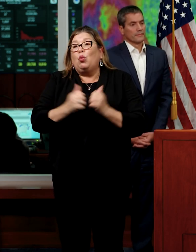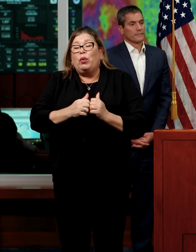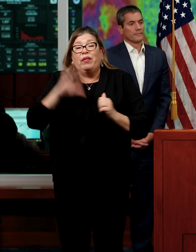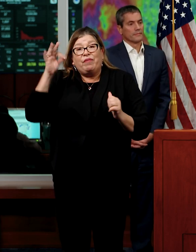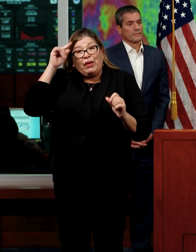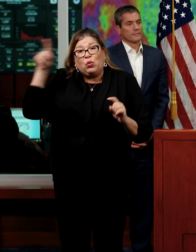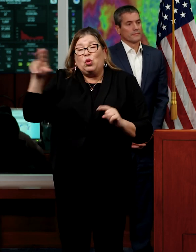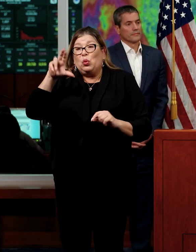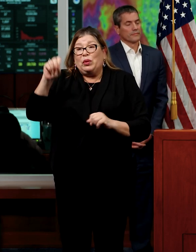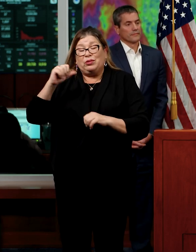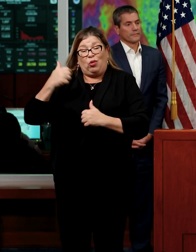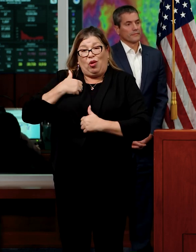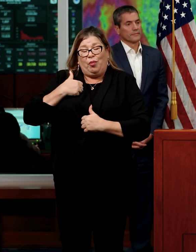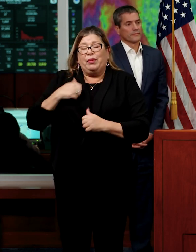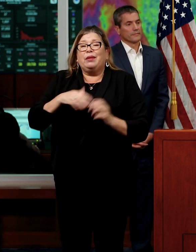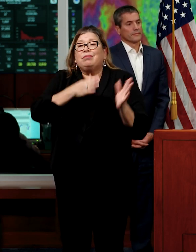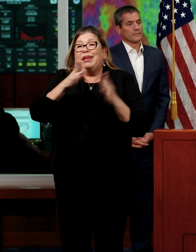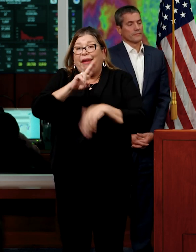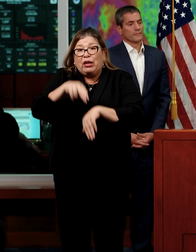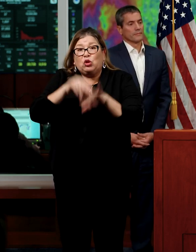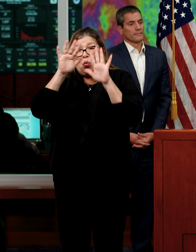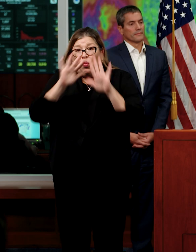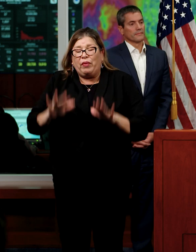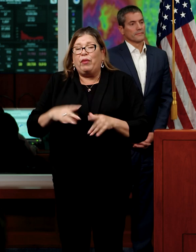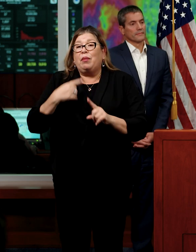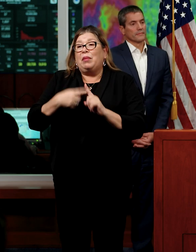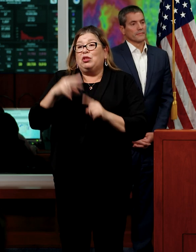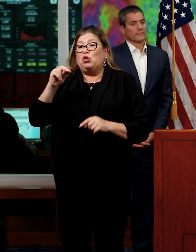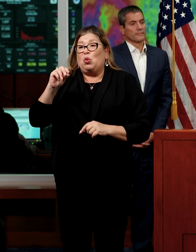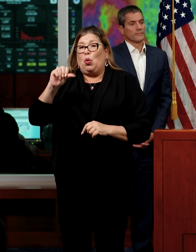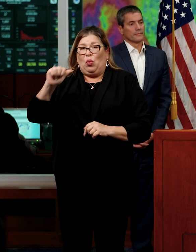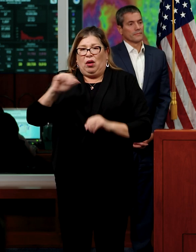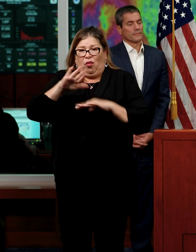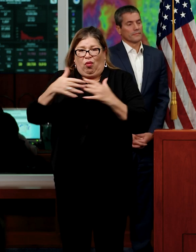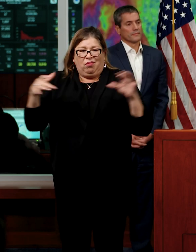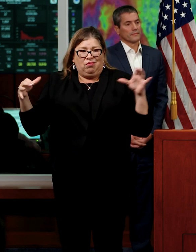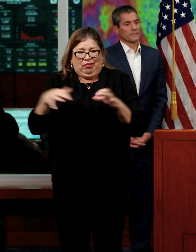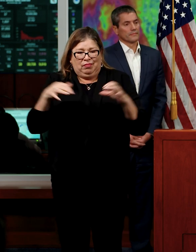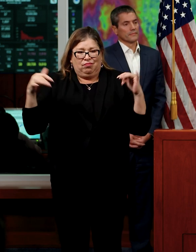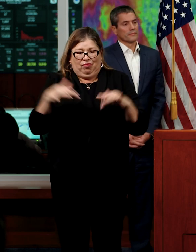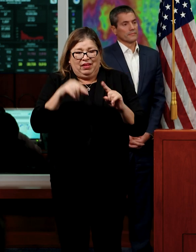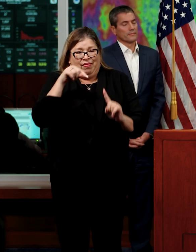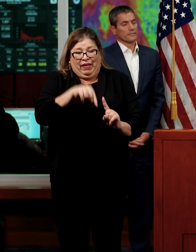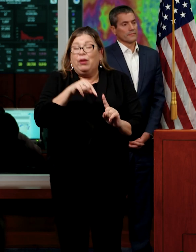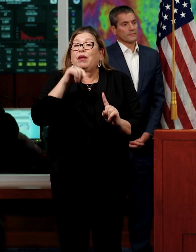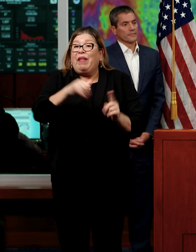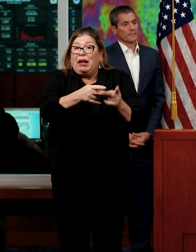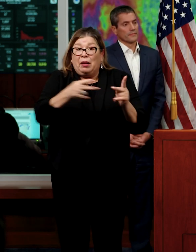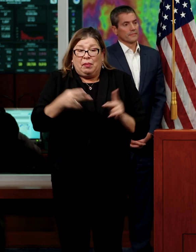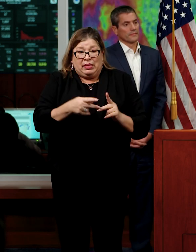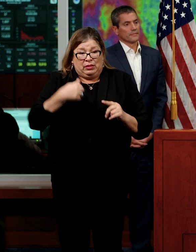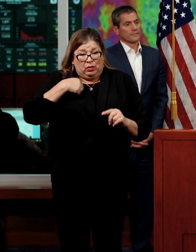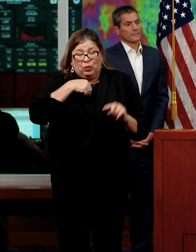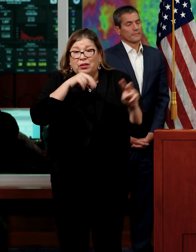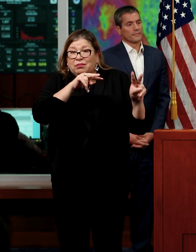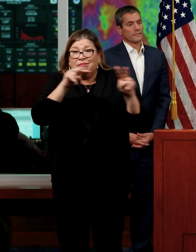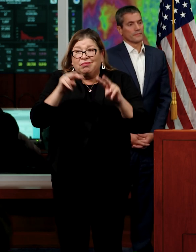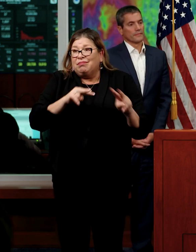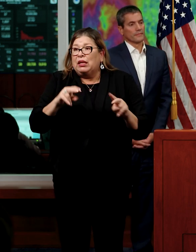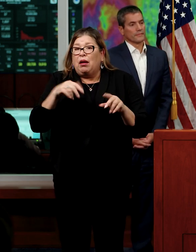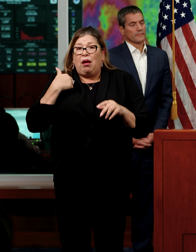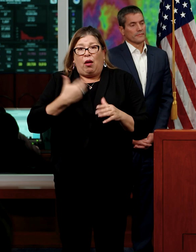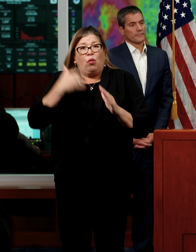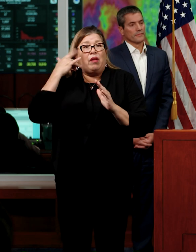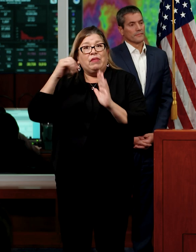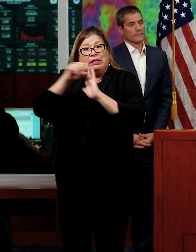of Engineers, National Weather Service, and NOAA. At that center, we monitor the state plan of flood control,